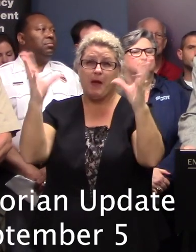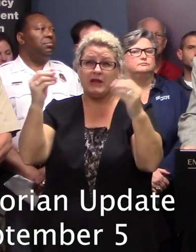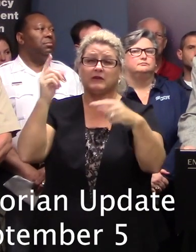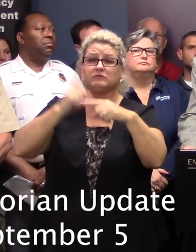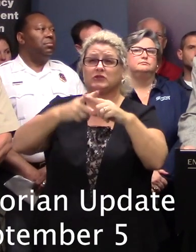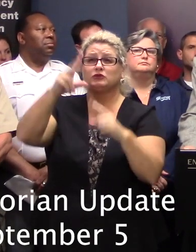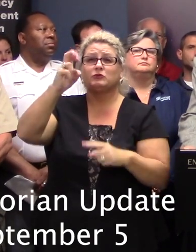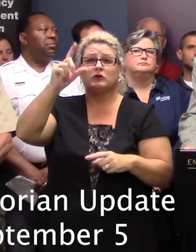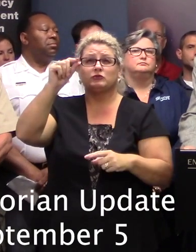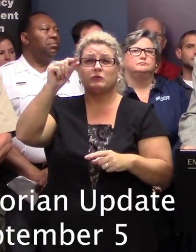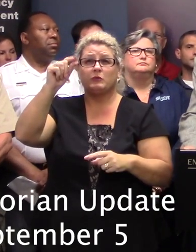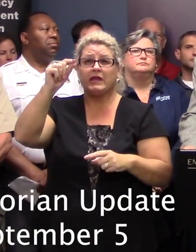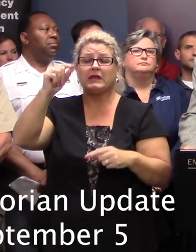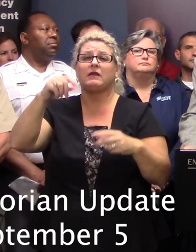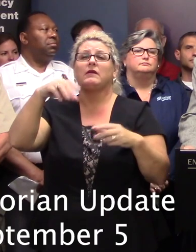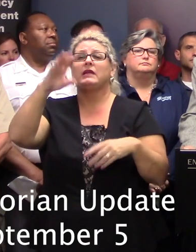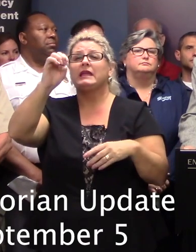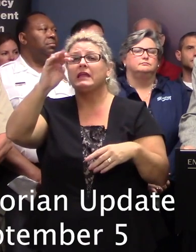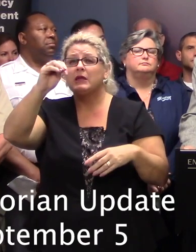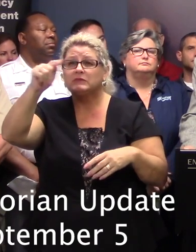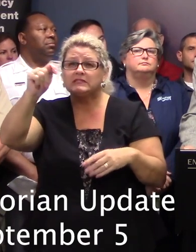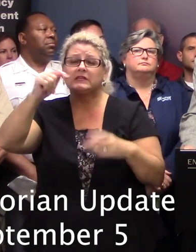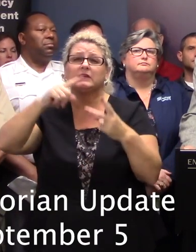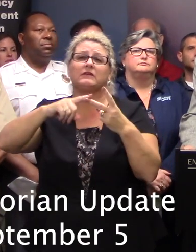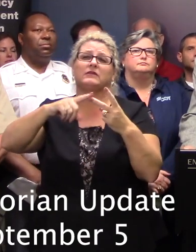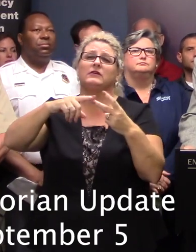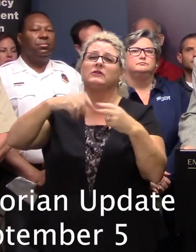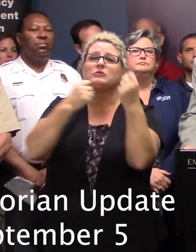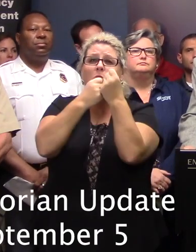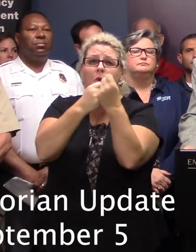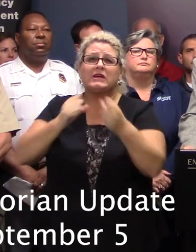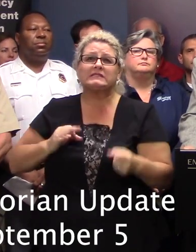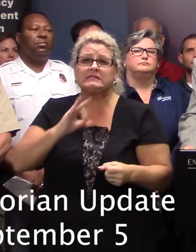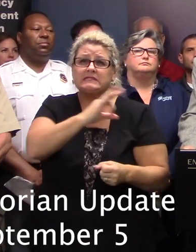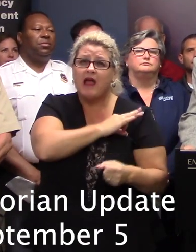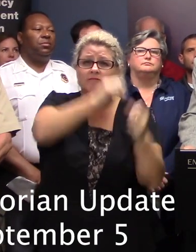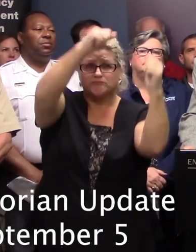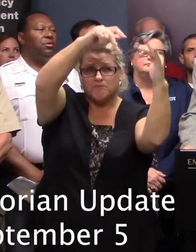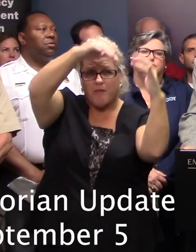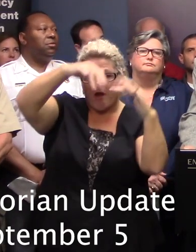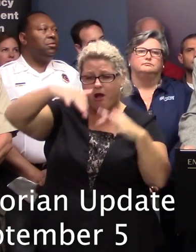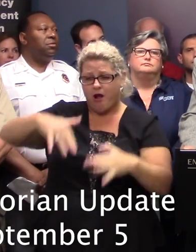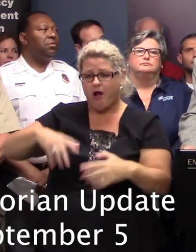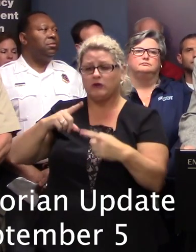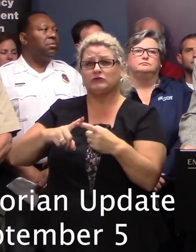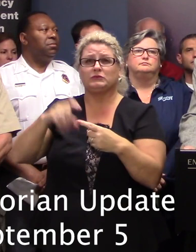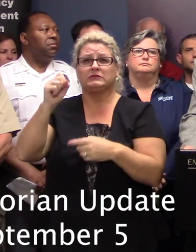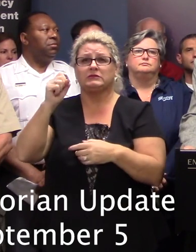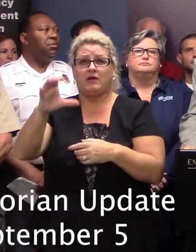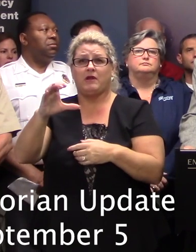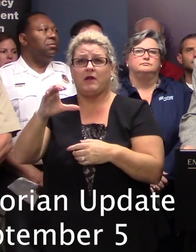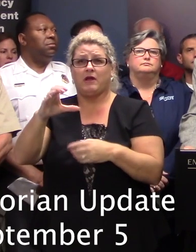paramedics, EMTs, and support staff from across the country, and they're staged here in Columbia on standby to